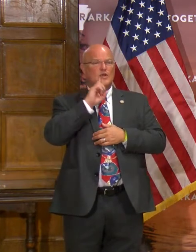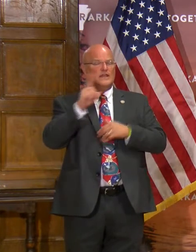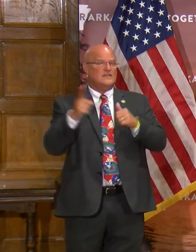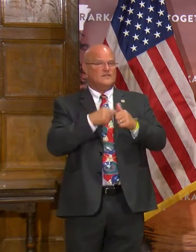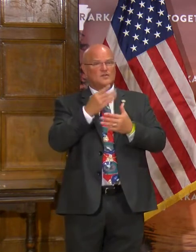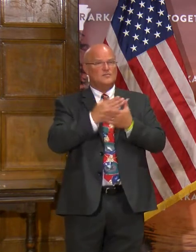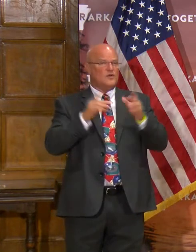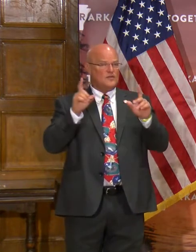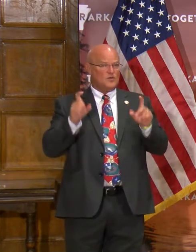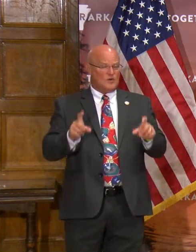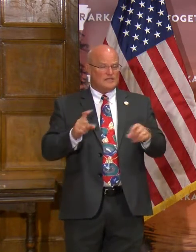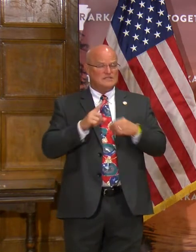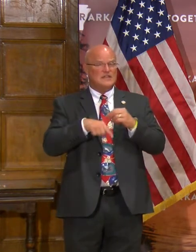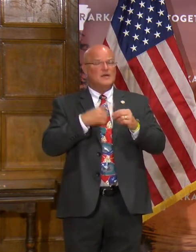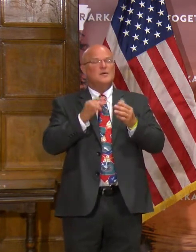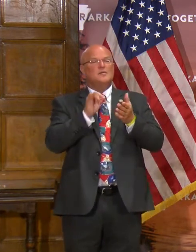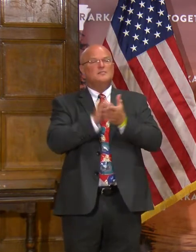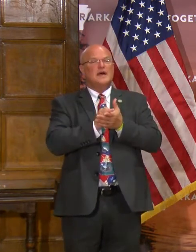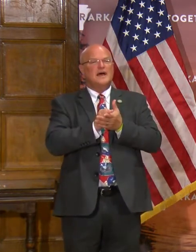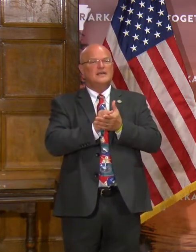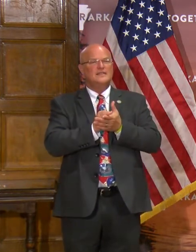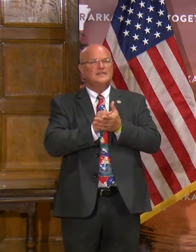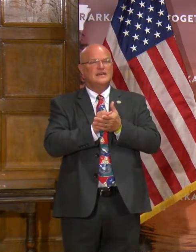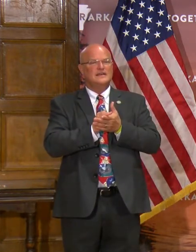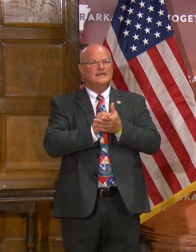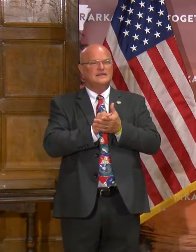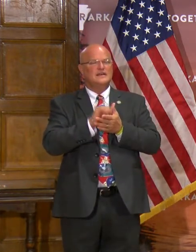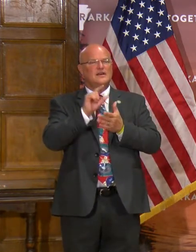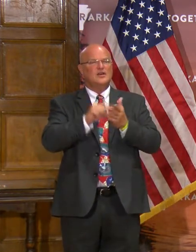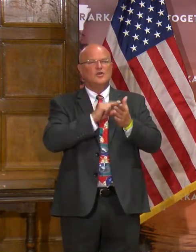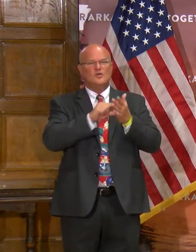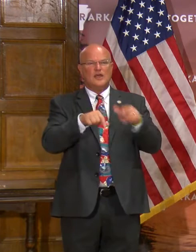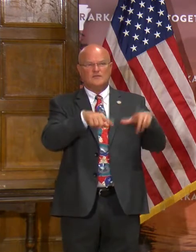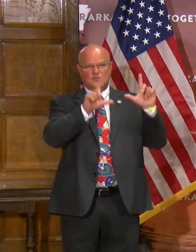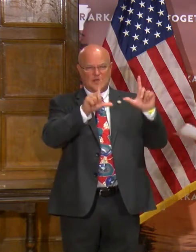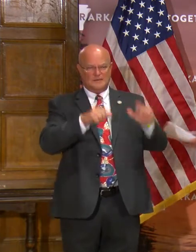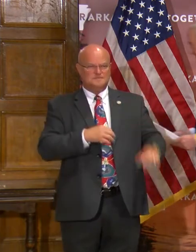first part of your question on the graph that we put out.